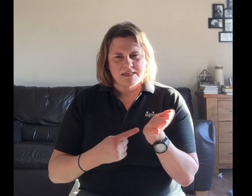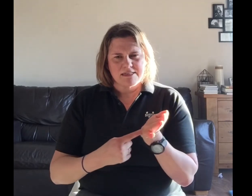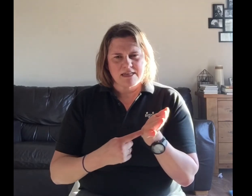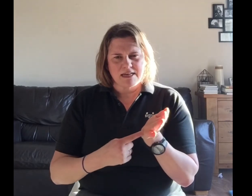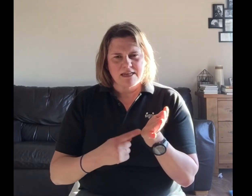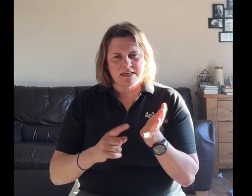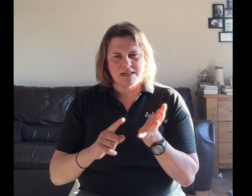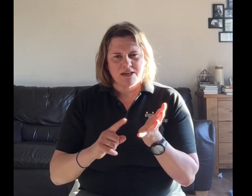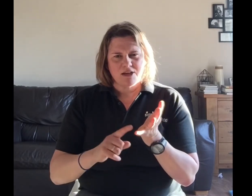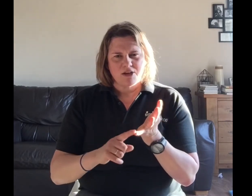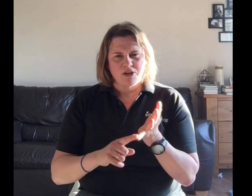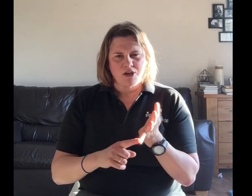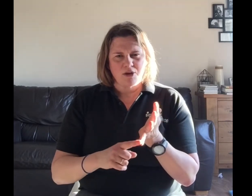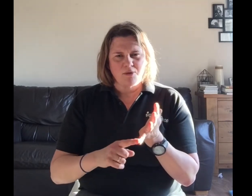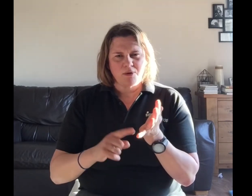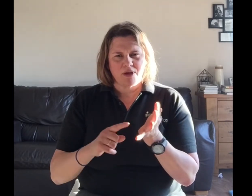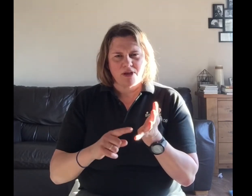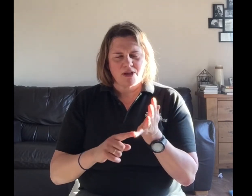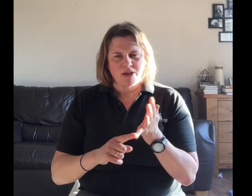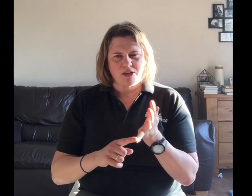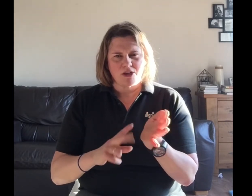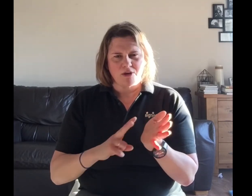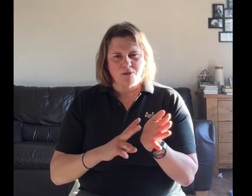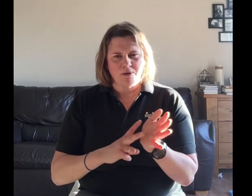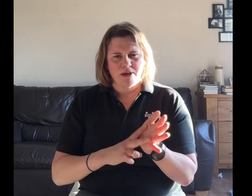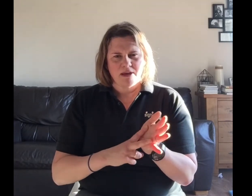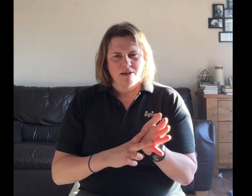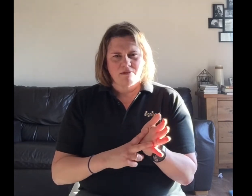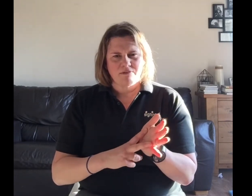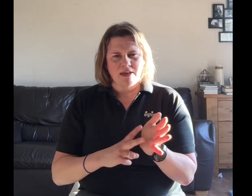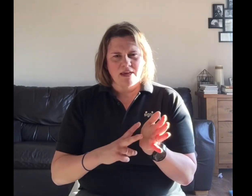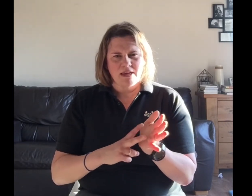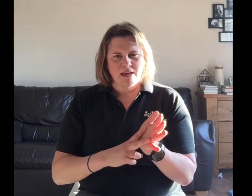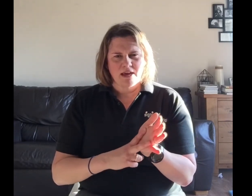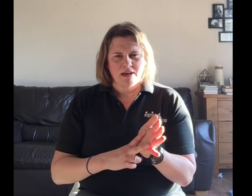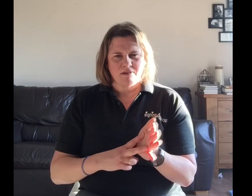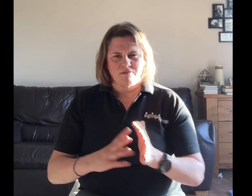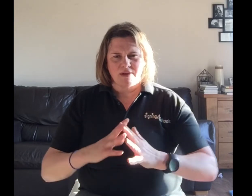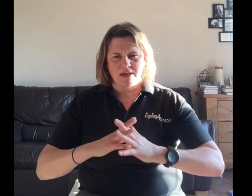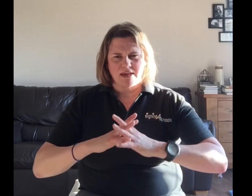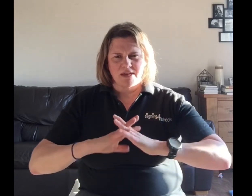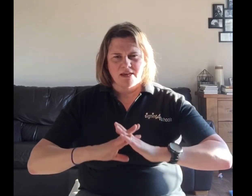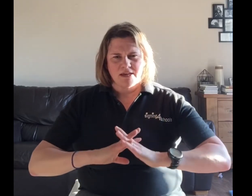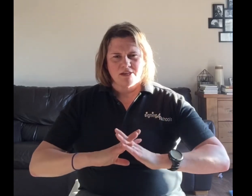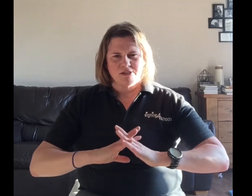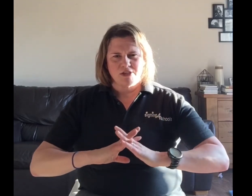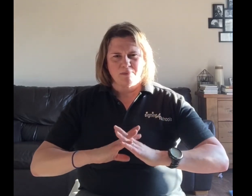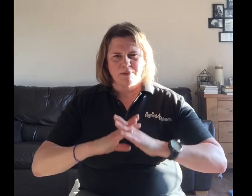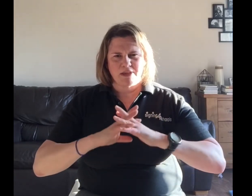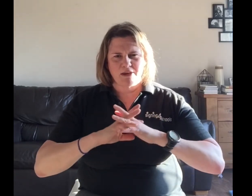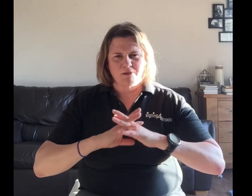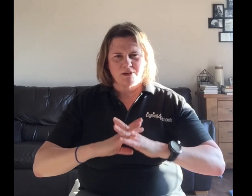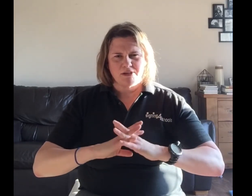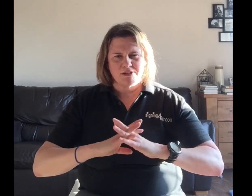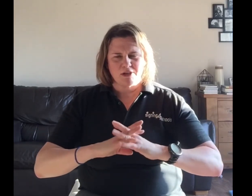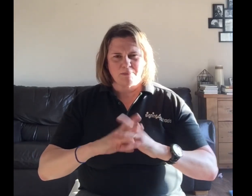T, U, U, V, V, W, W,